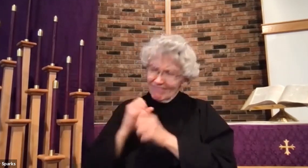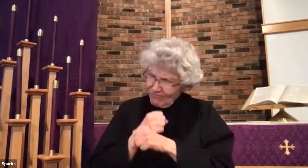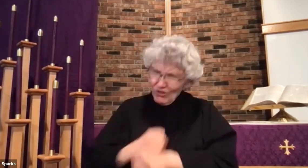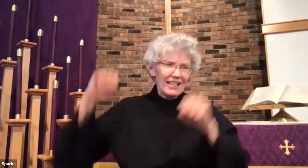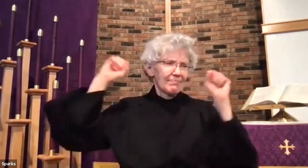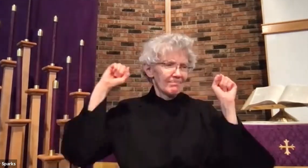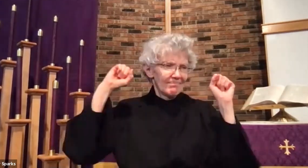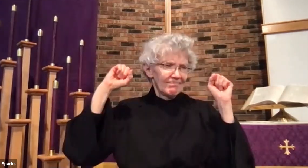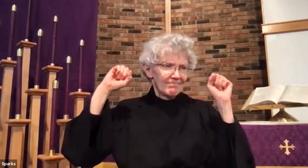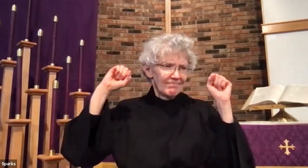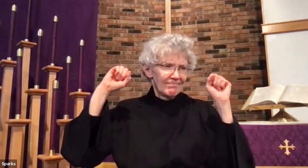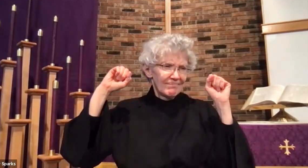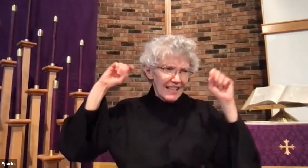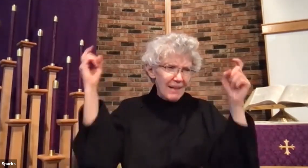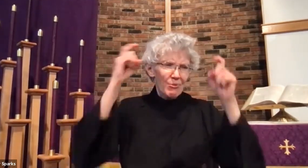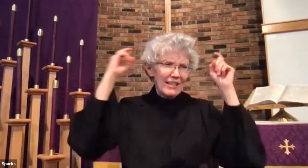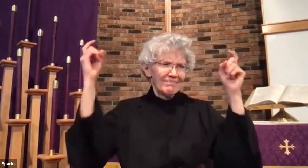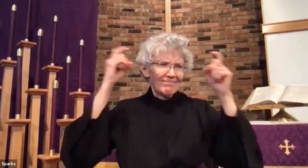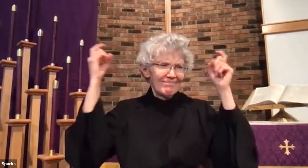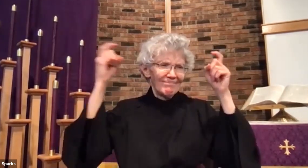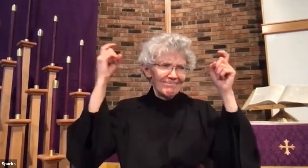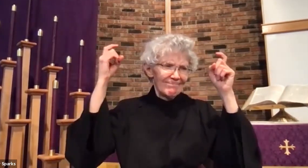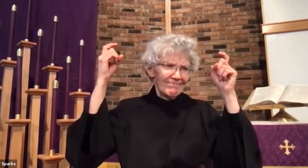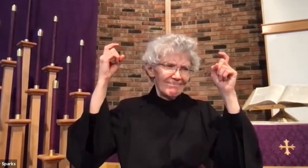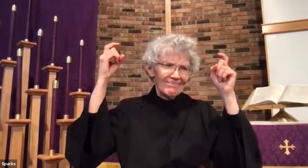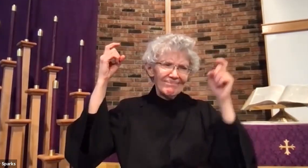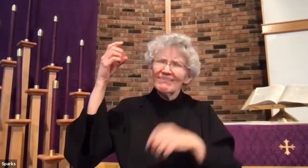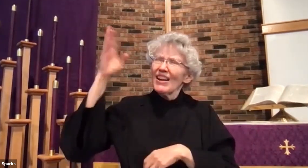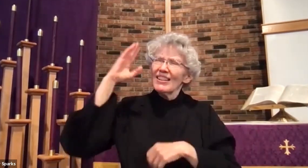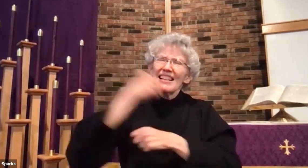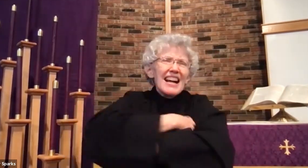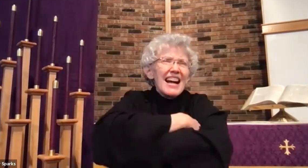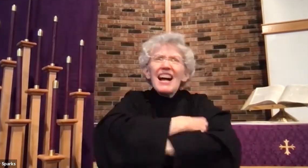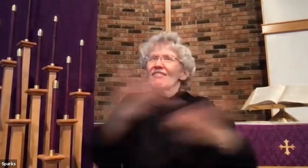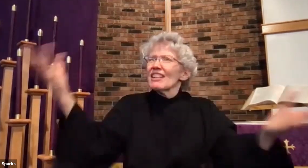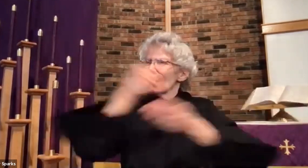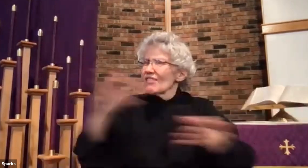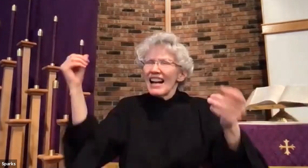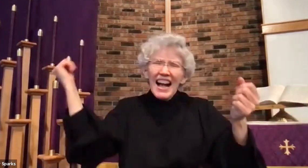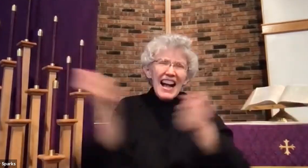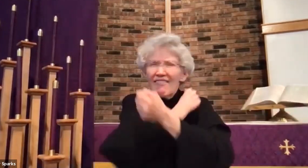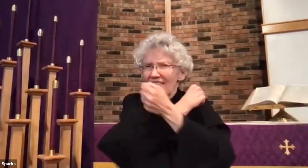And we break free for the purpose of celebrating all that God brings to us.